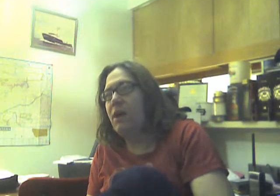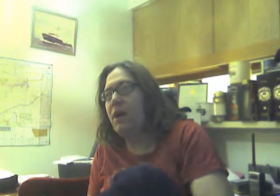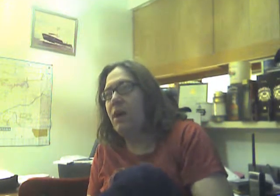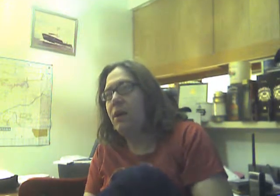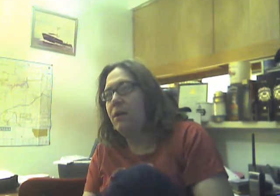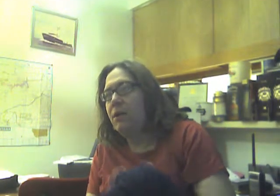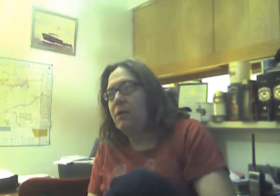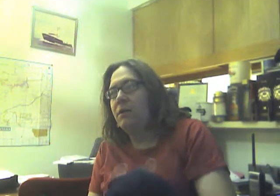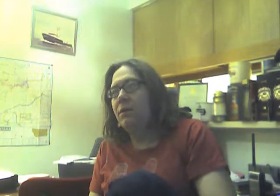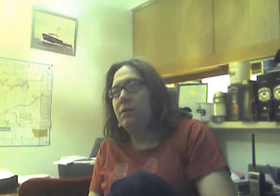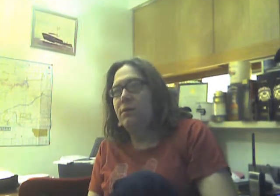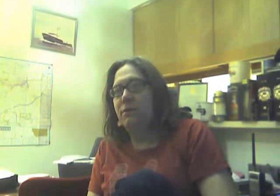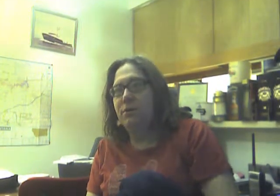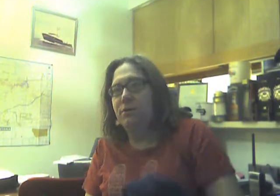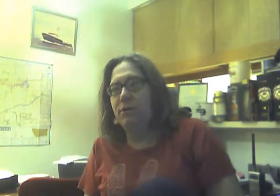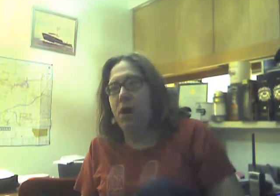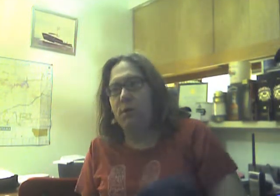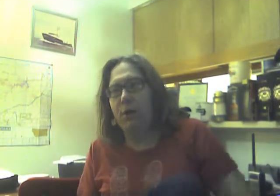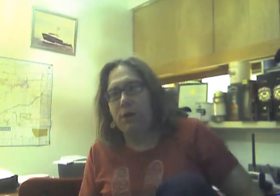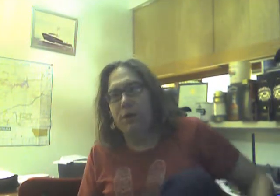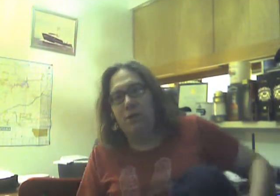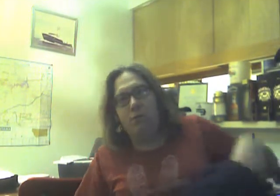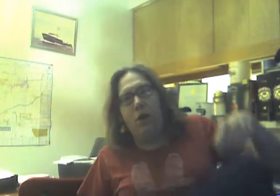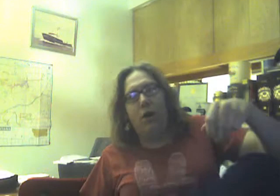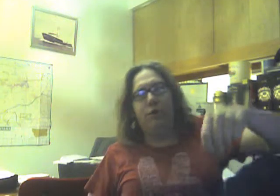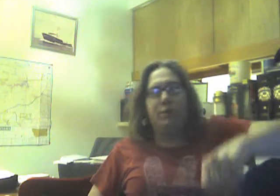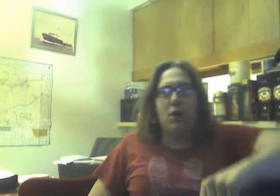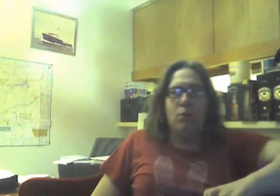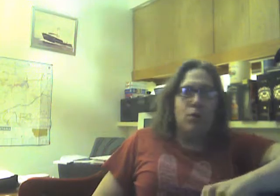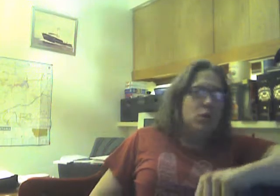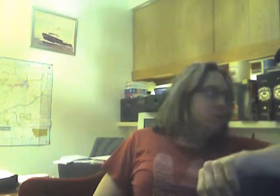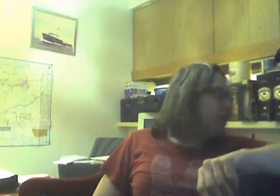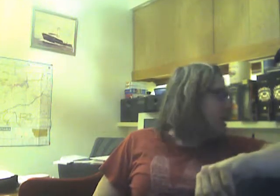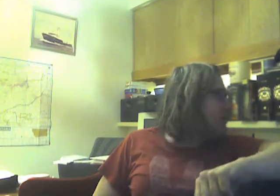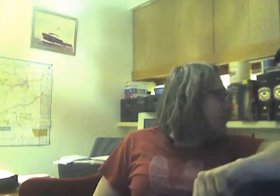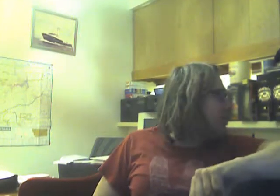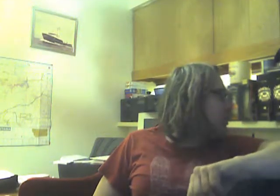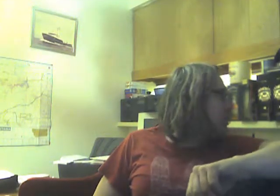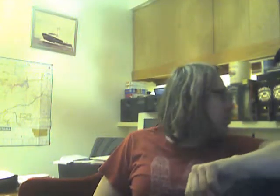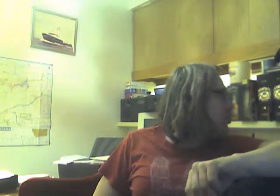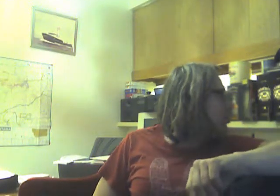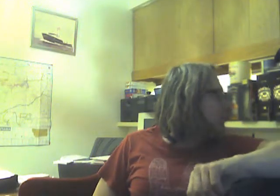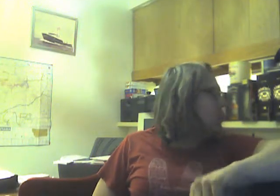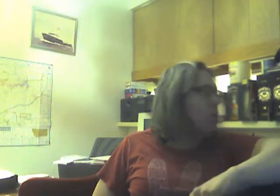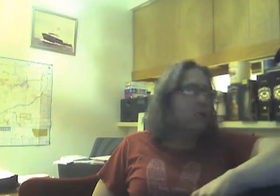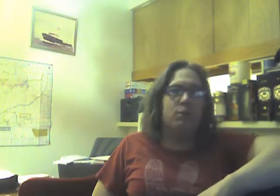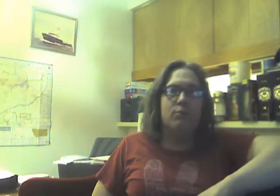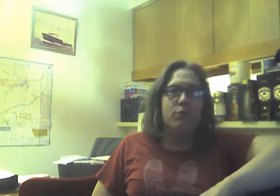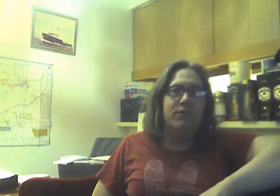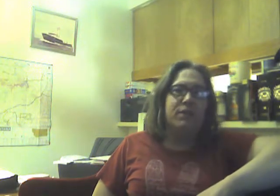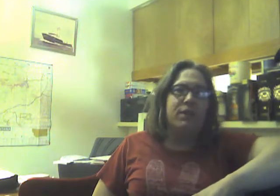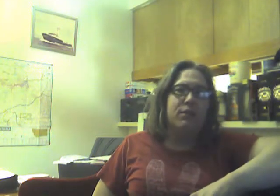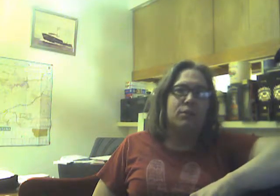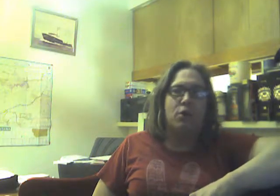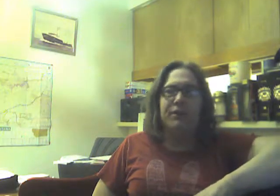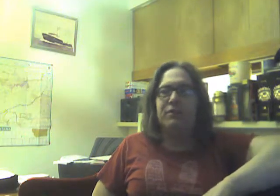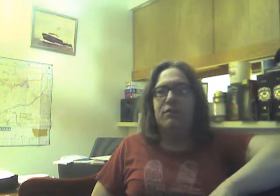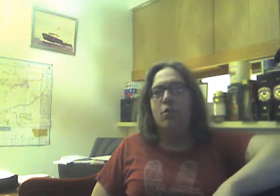dog barking as well. So tonight me and Aaron are going to be watching a movie together called Into the